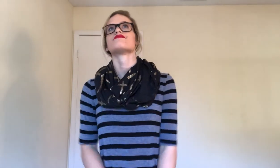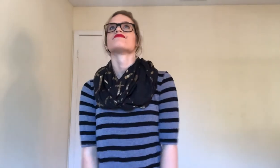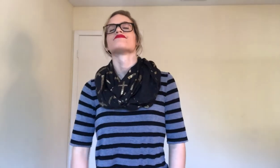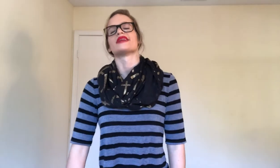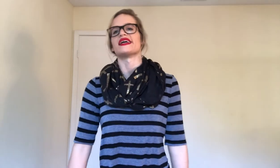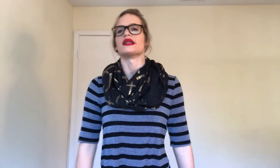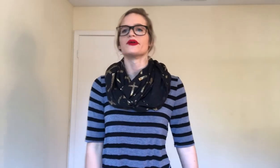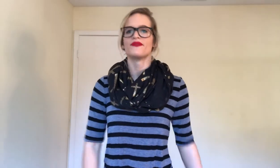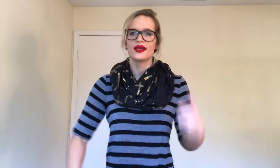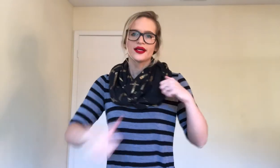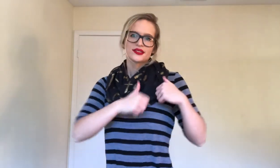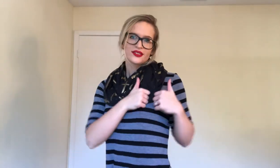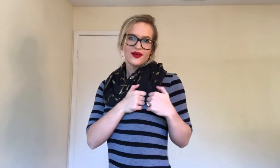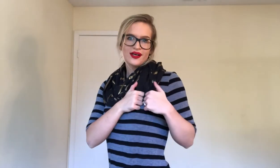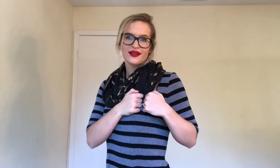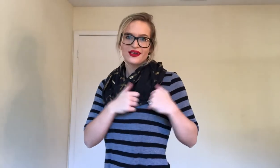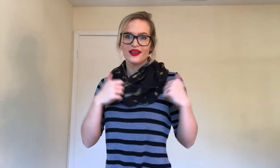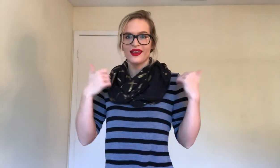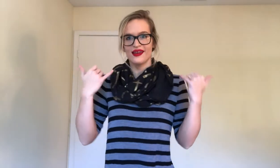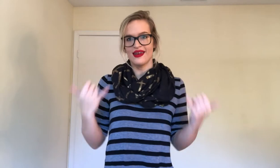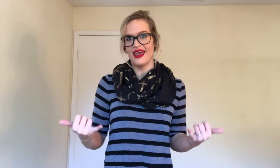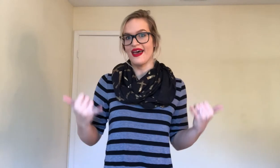I don't know. I honey. Now.